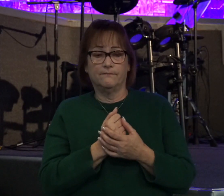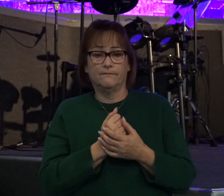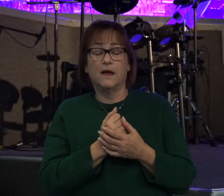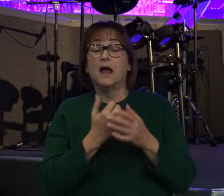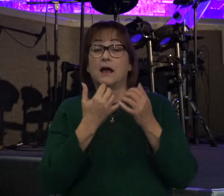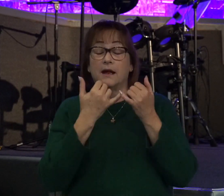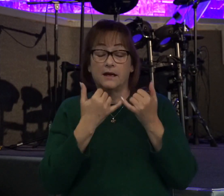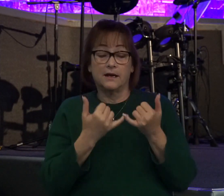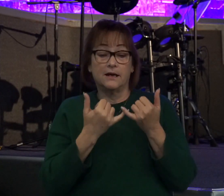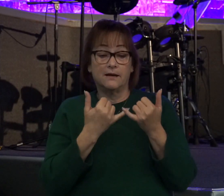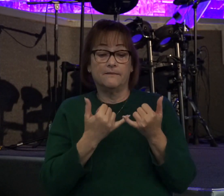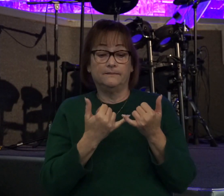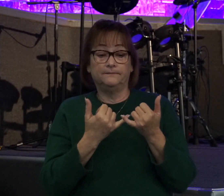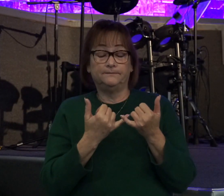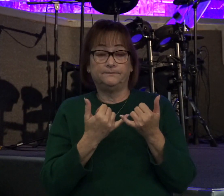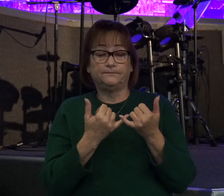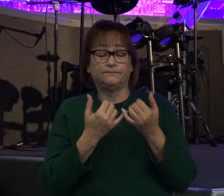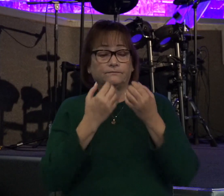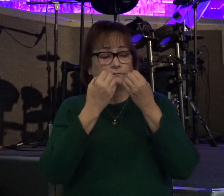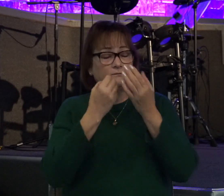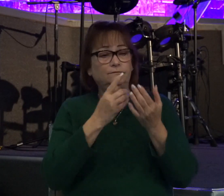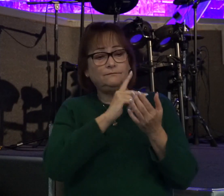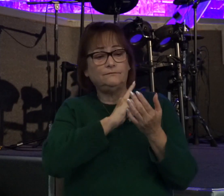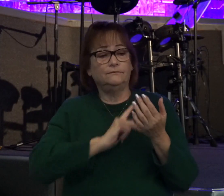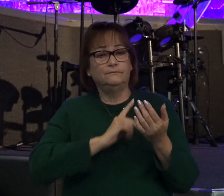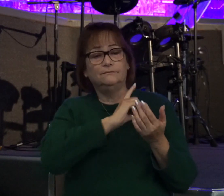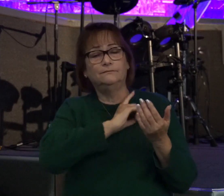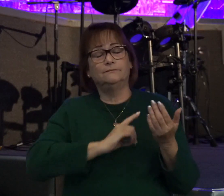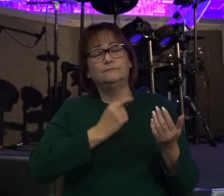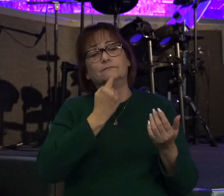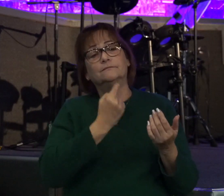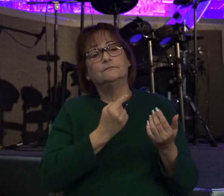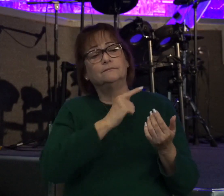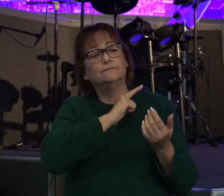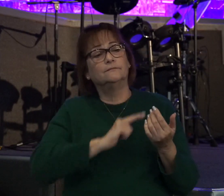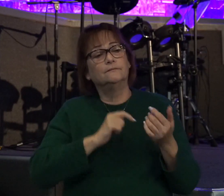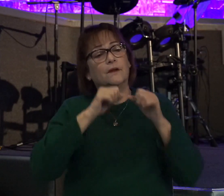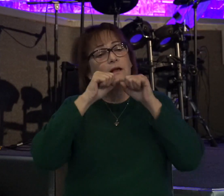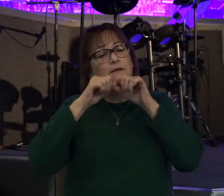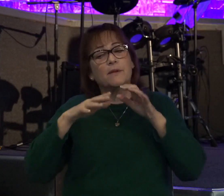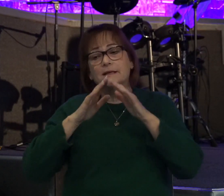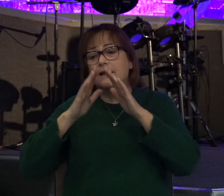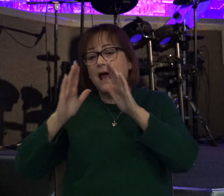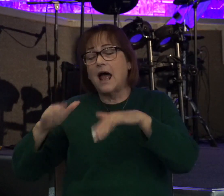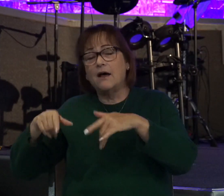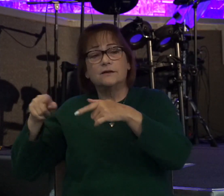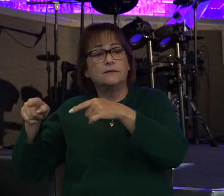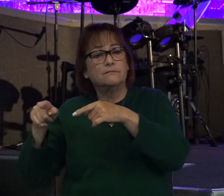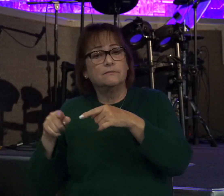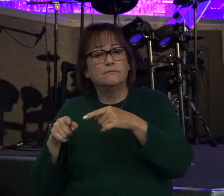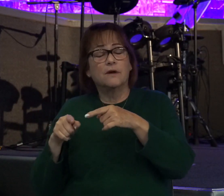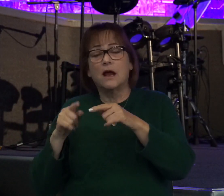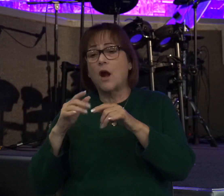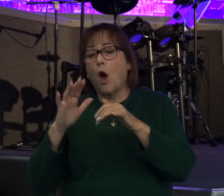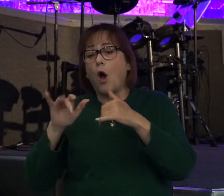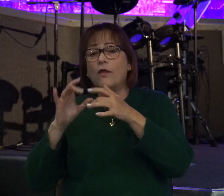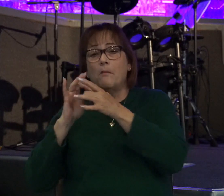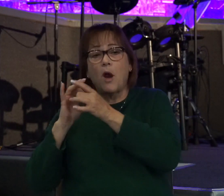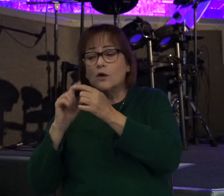Now, it was told King David, saying, The Lord has blessed the house of Obed-Edom and all that belongs to him. So it wasn't just his